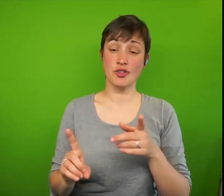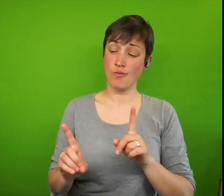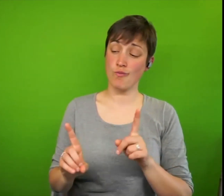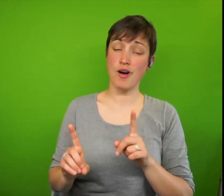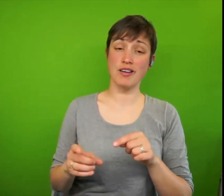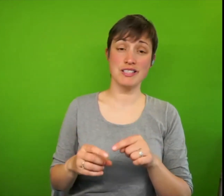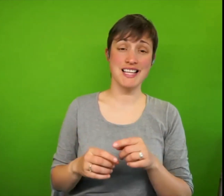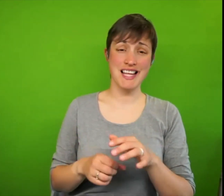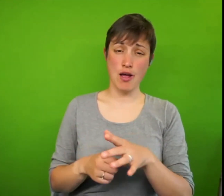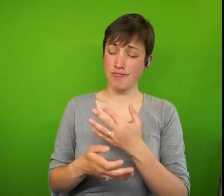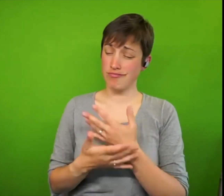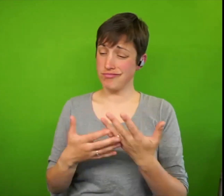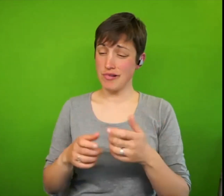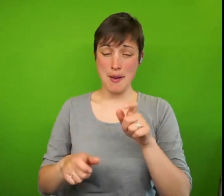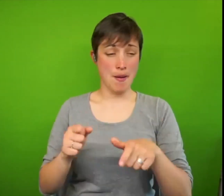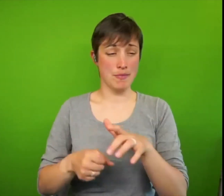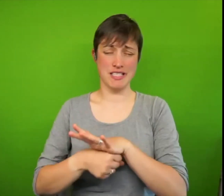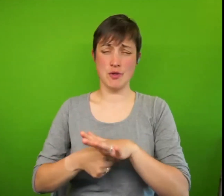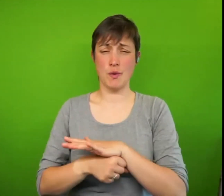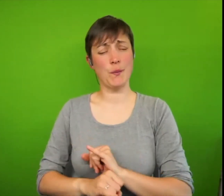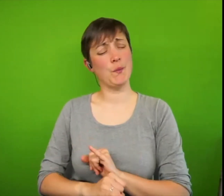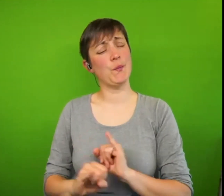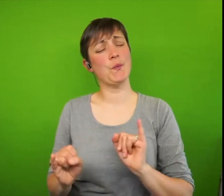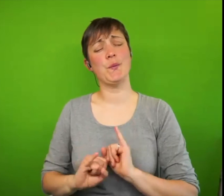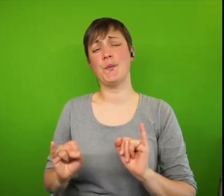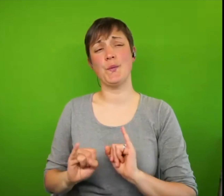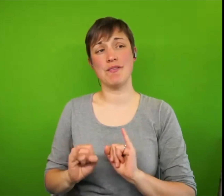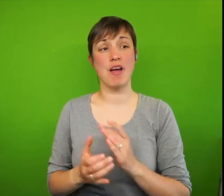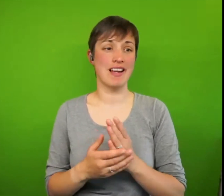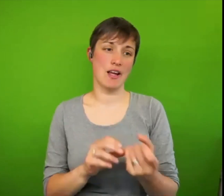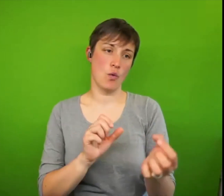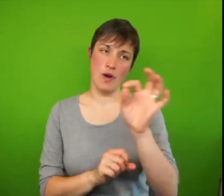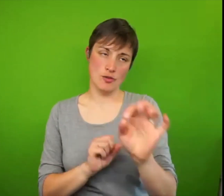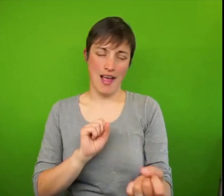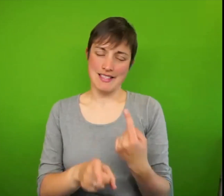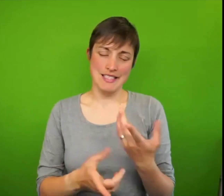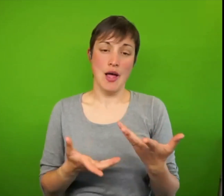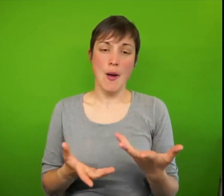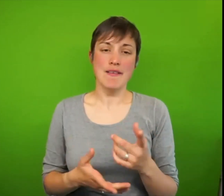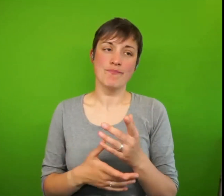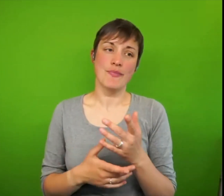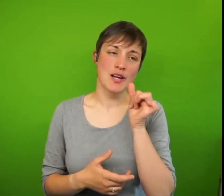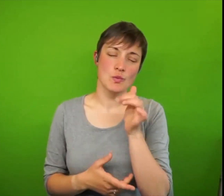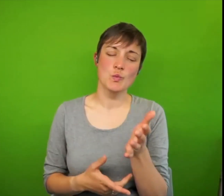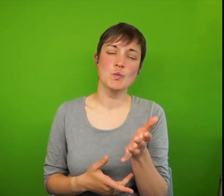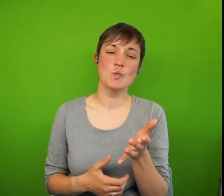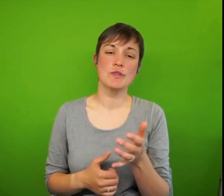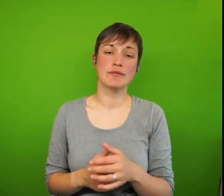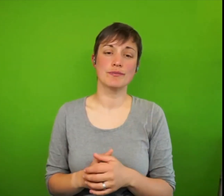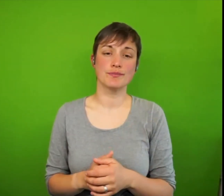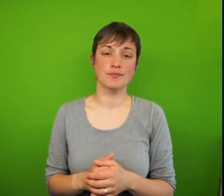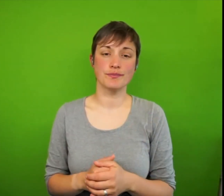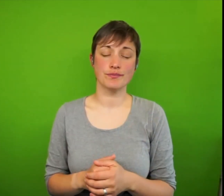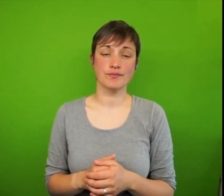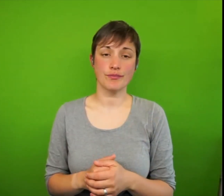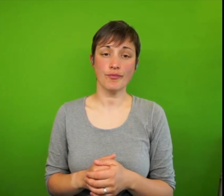position that so many people are in. It doesn't really answer your question, I realise that, but I think, if we wait to change the